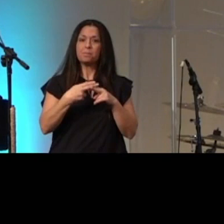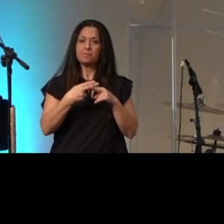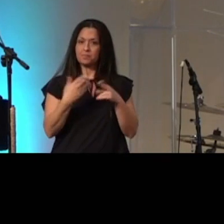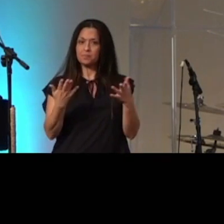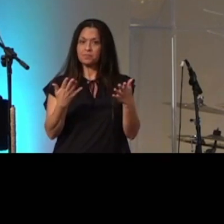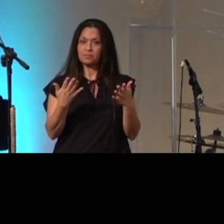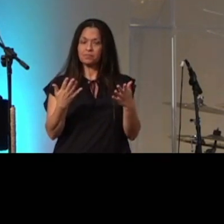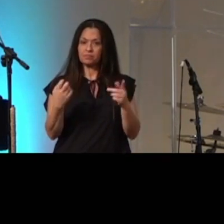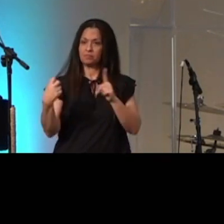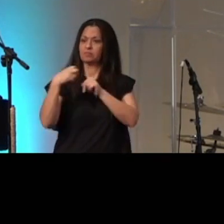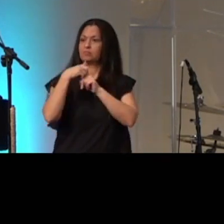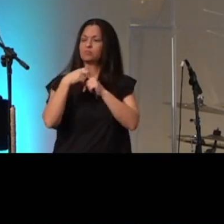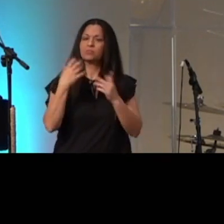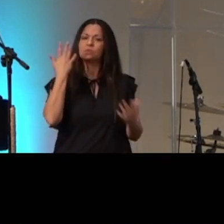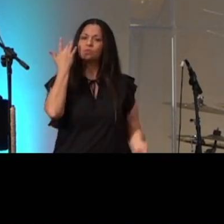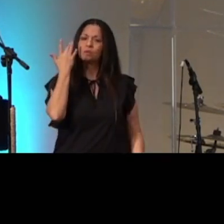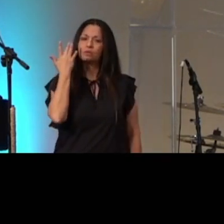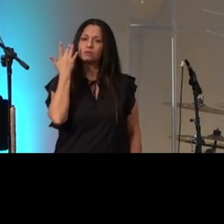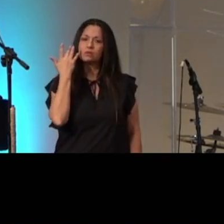second thing